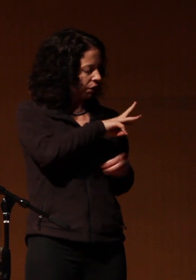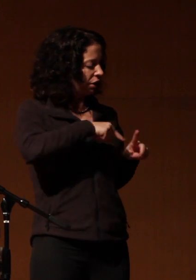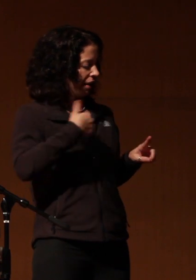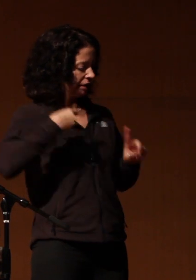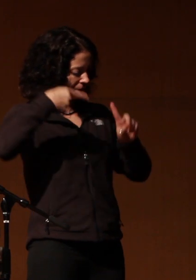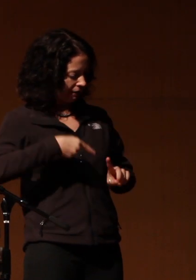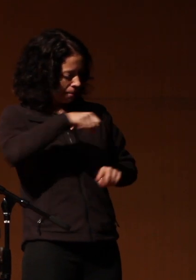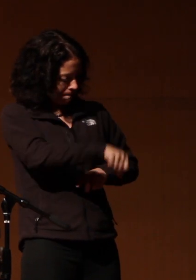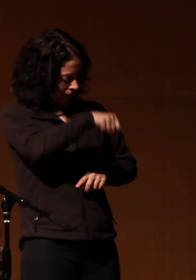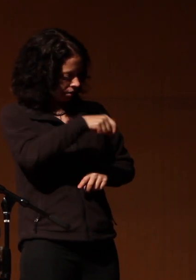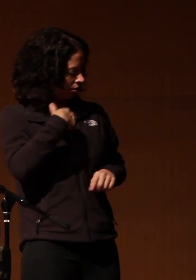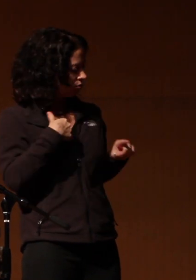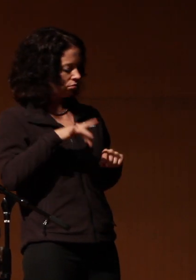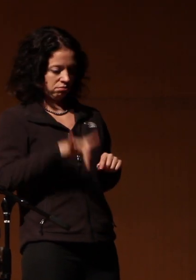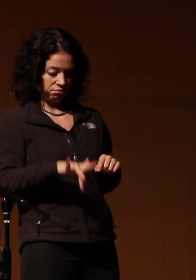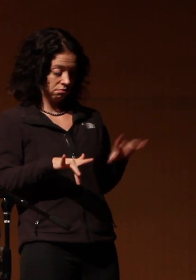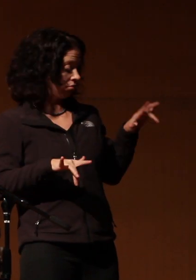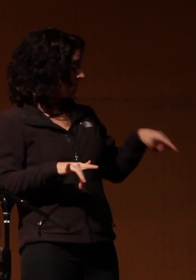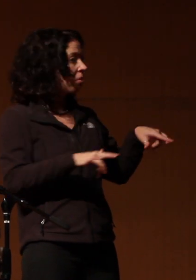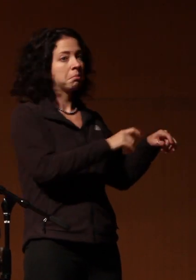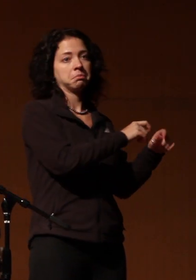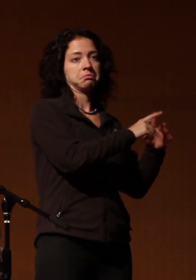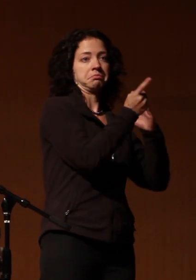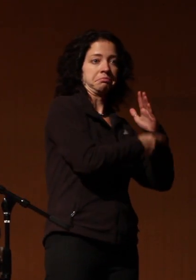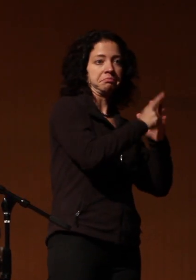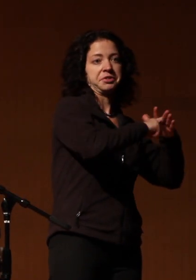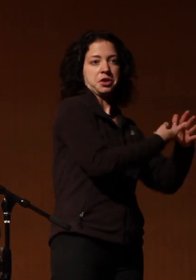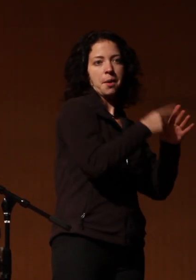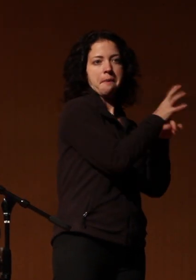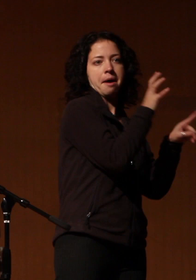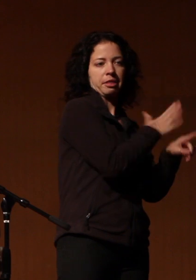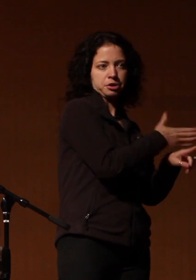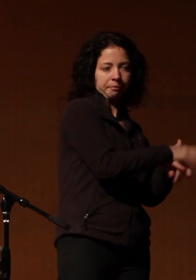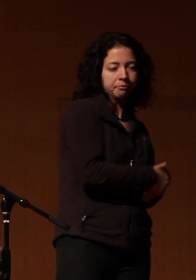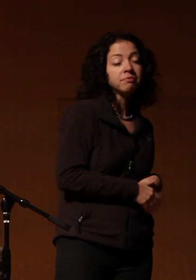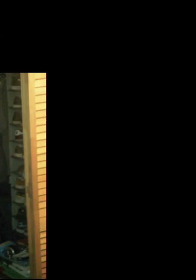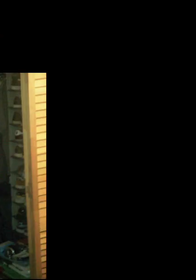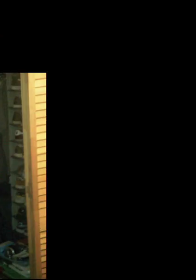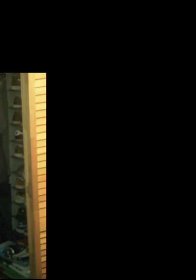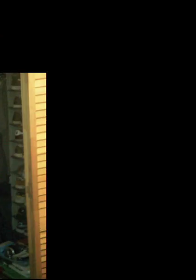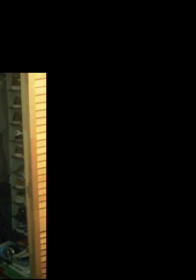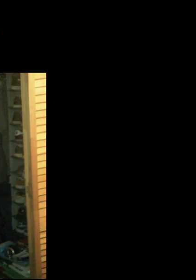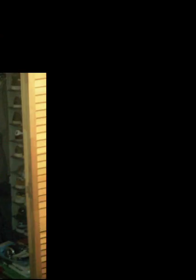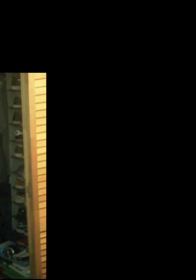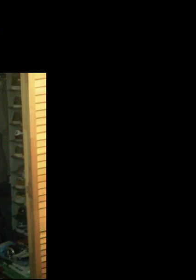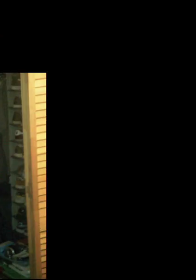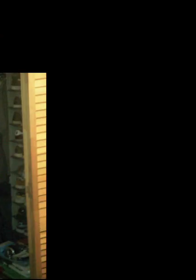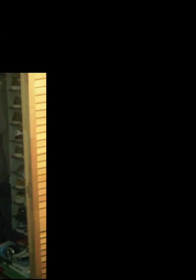can program to making it super easy to play in the popular jam the old school way to rock a party was bring your